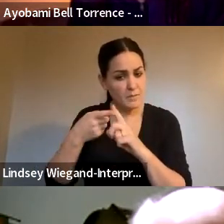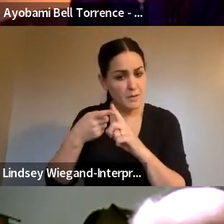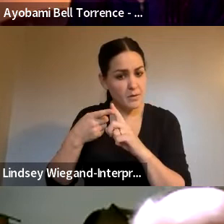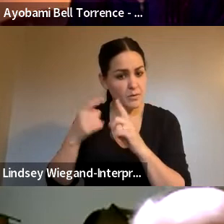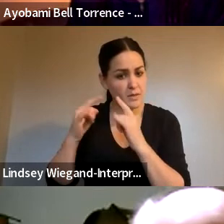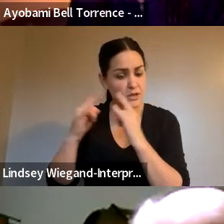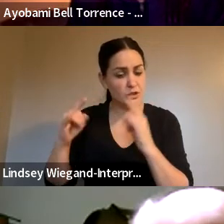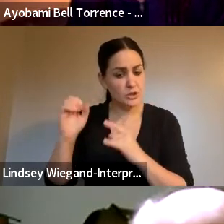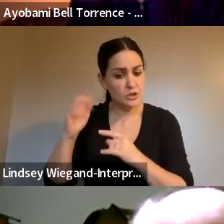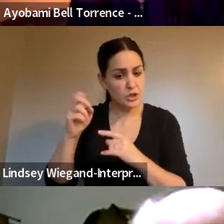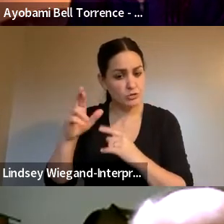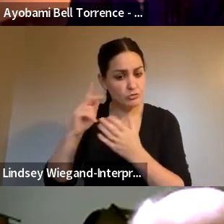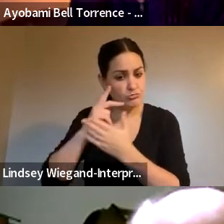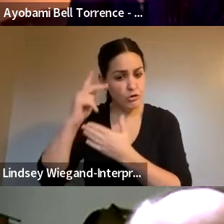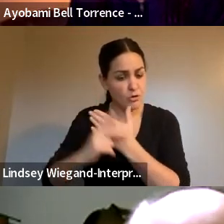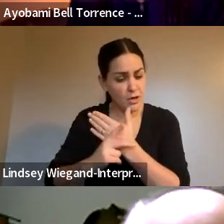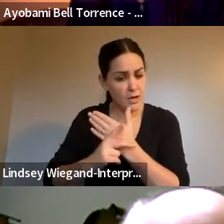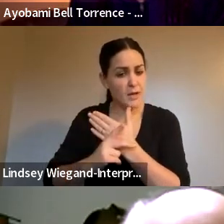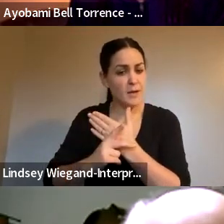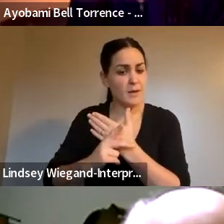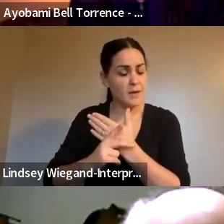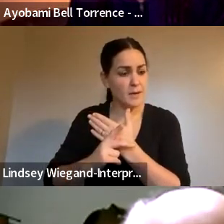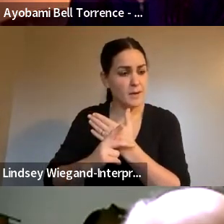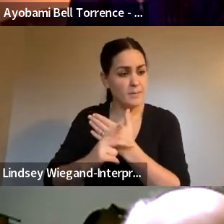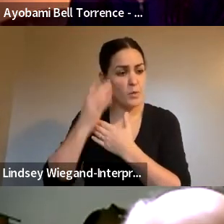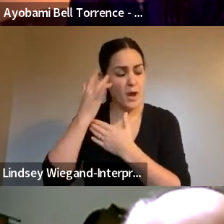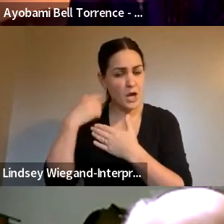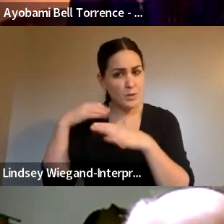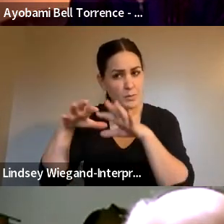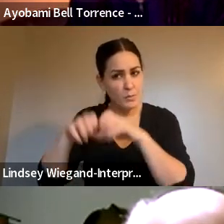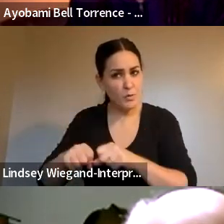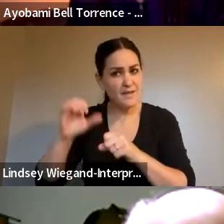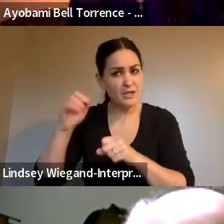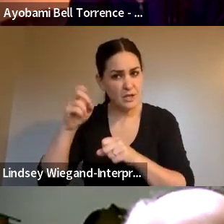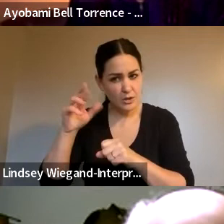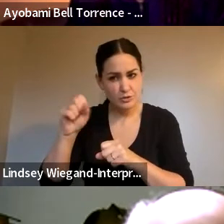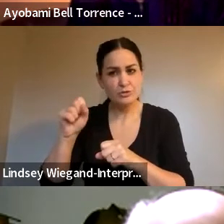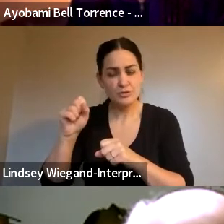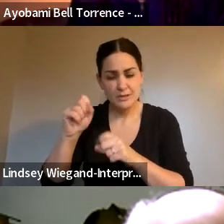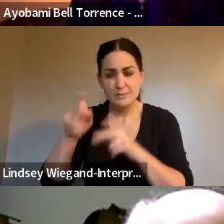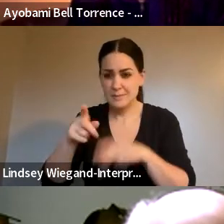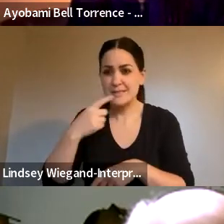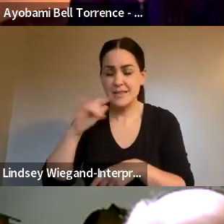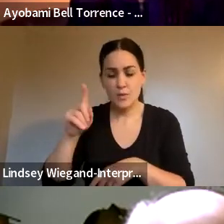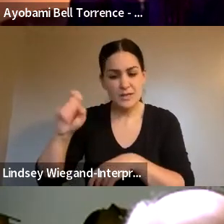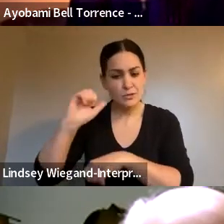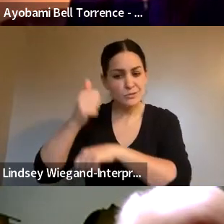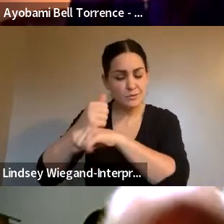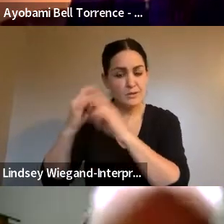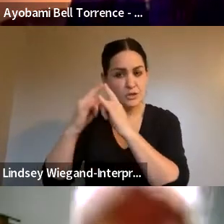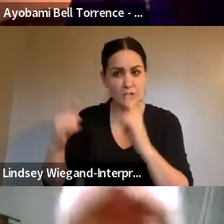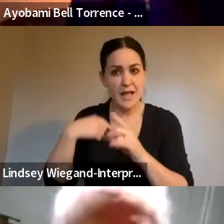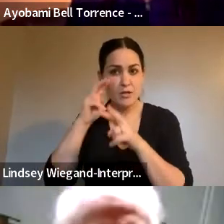today I was like listening to people saying why are they removing shelters at this time when we need to have more shelters put in. I'm looking forward to that